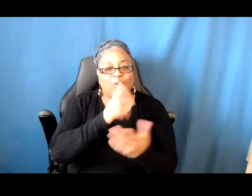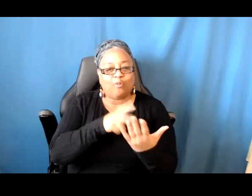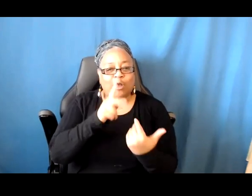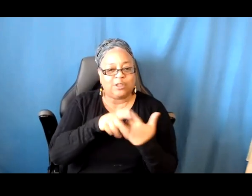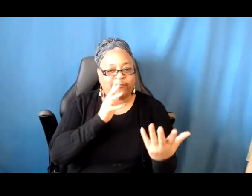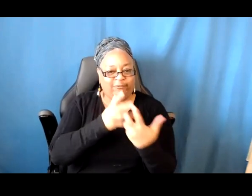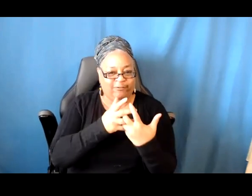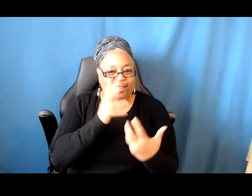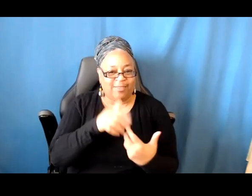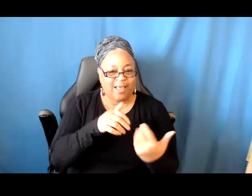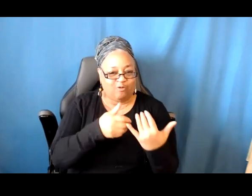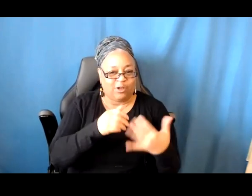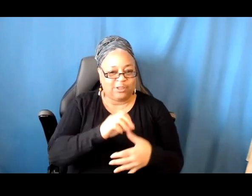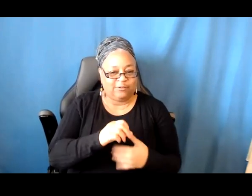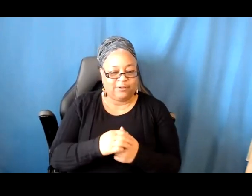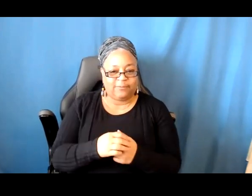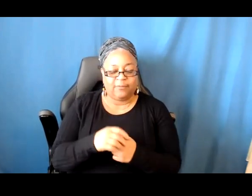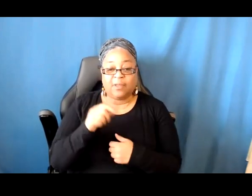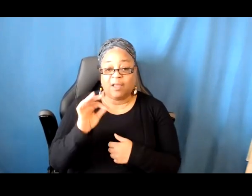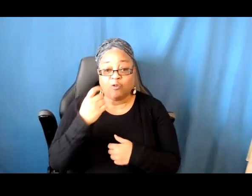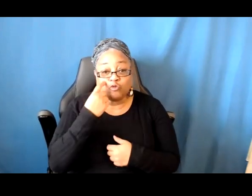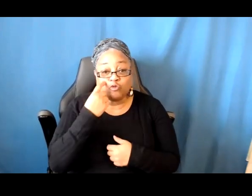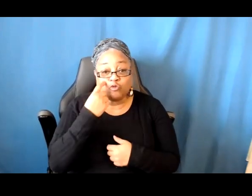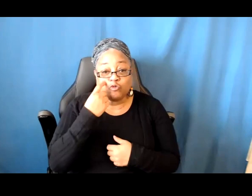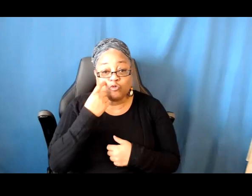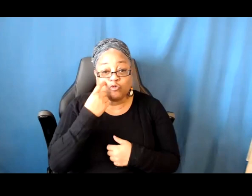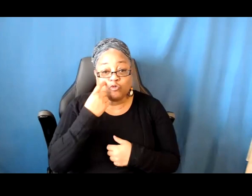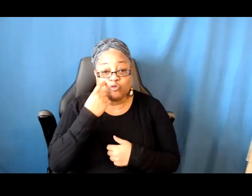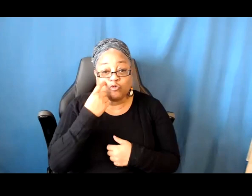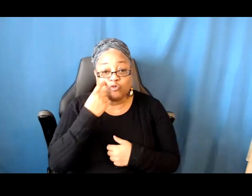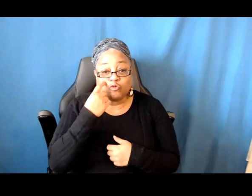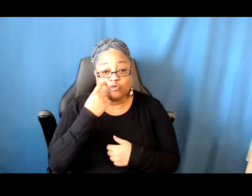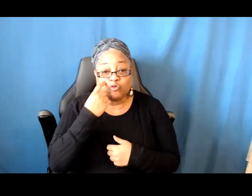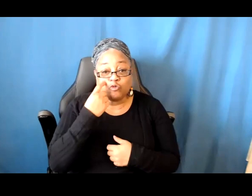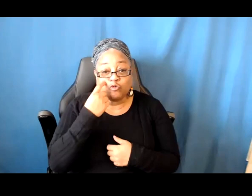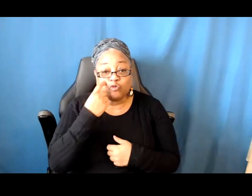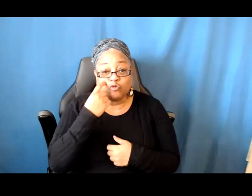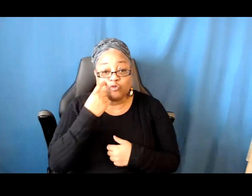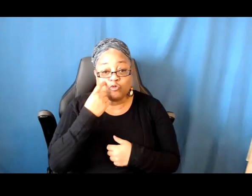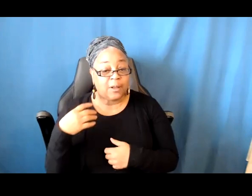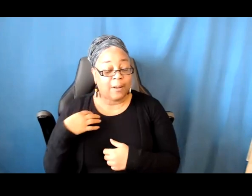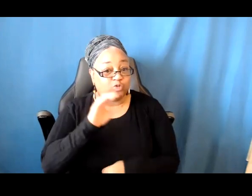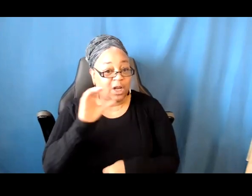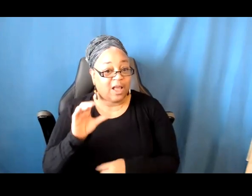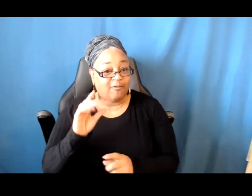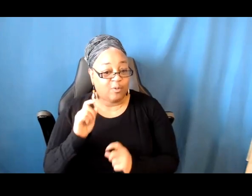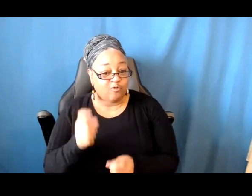If we recently applied for the Creative Capital and Hewlett Foundation Arts Commission, can we use the same proposal for this award